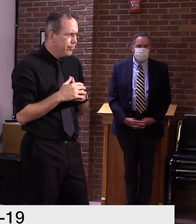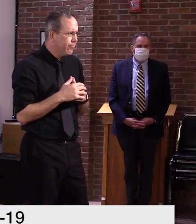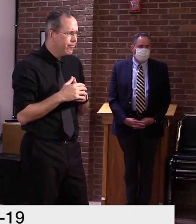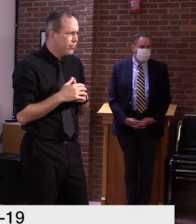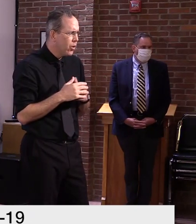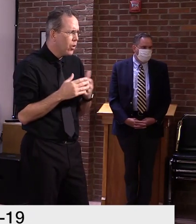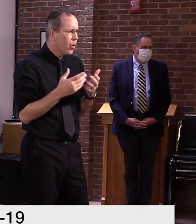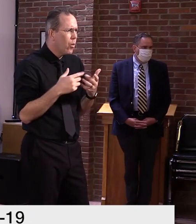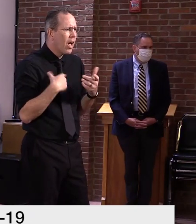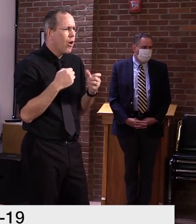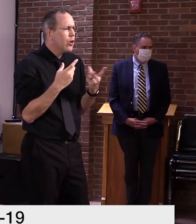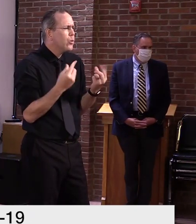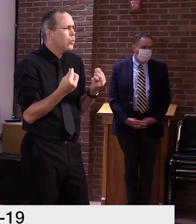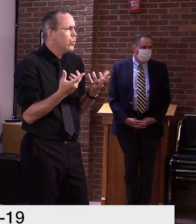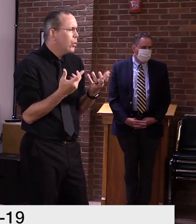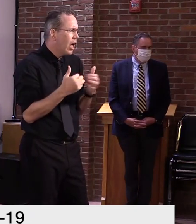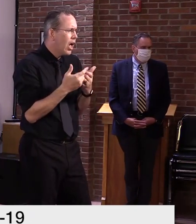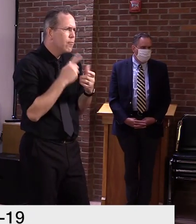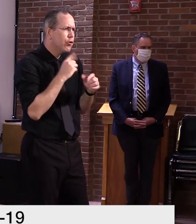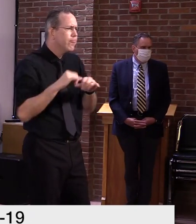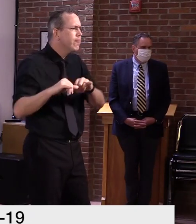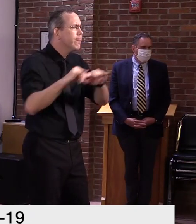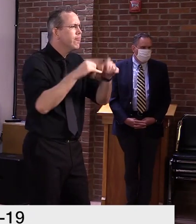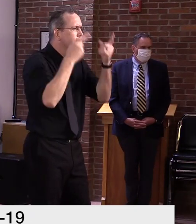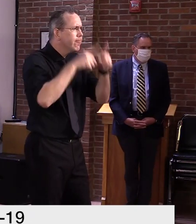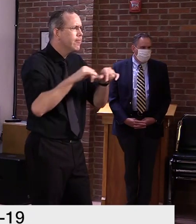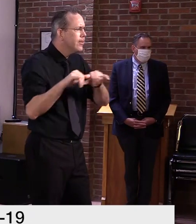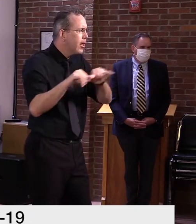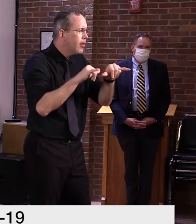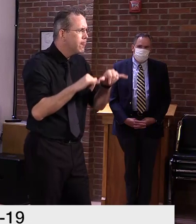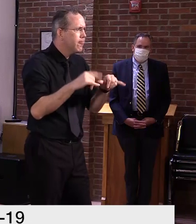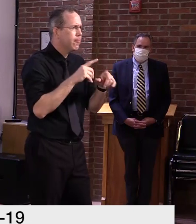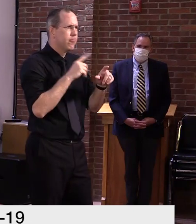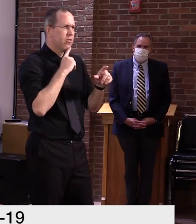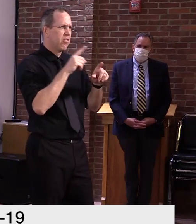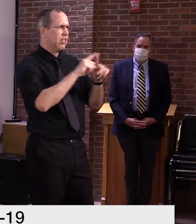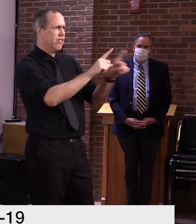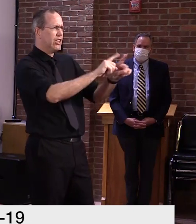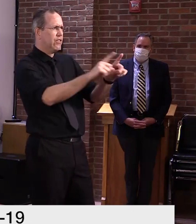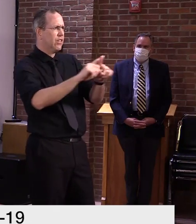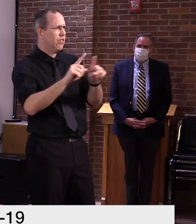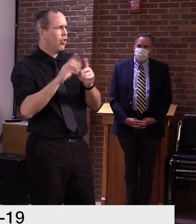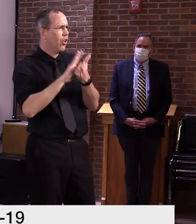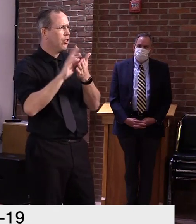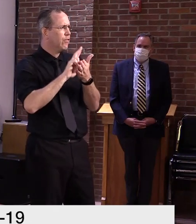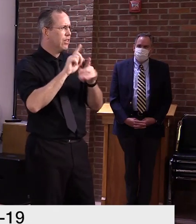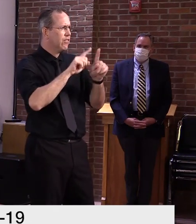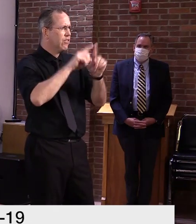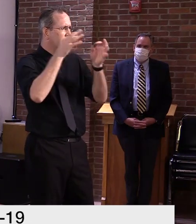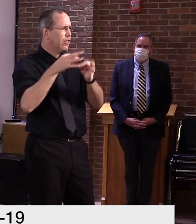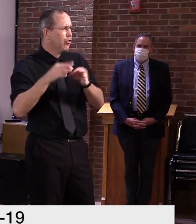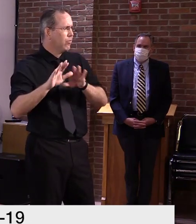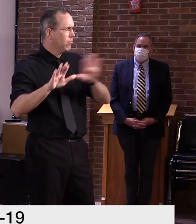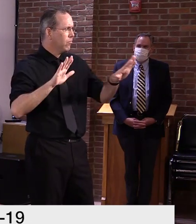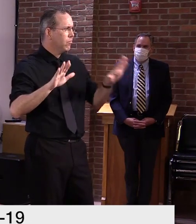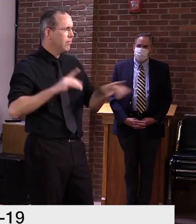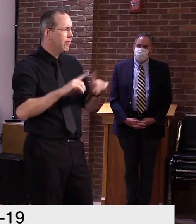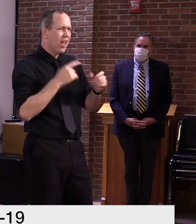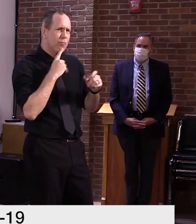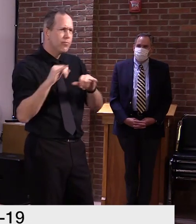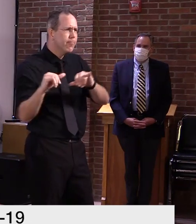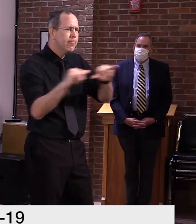making consistent policy? Well, thanks for your commentary. Um, in terms of, uh,